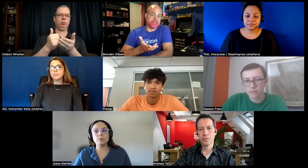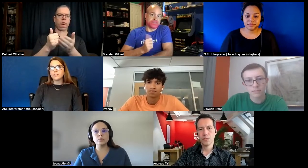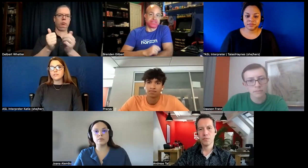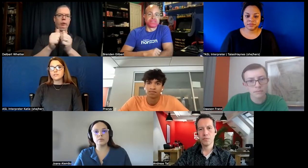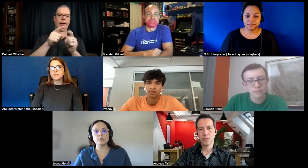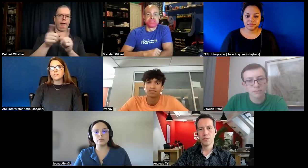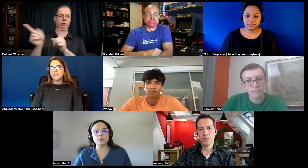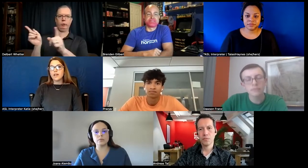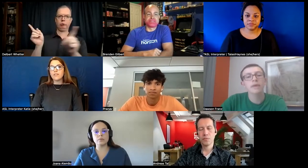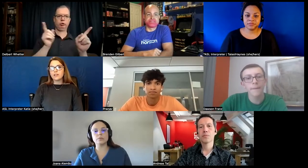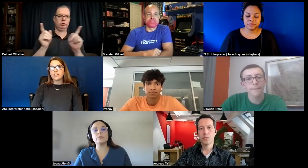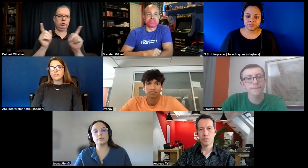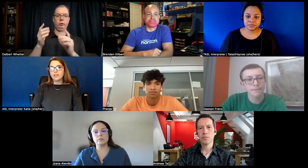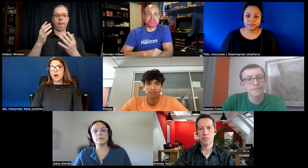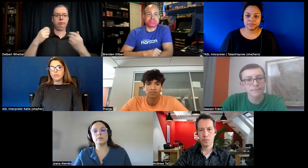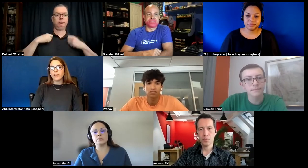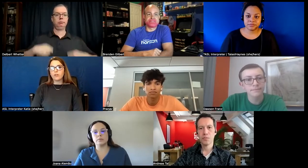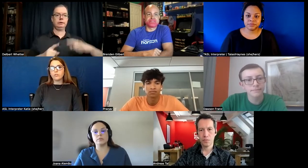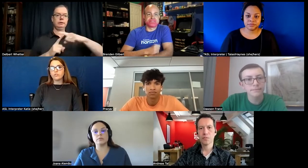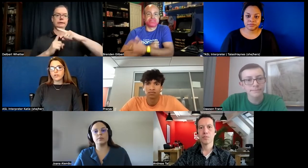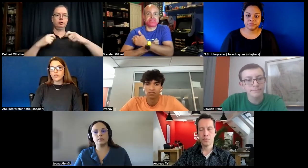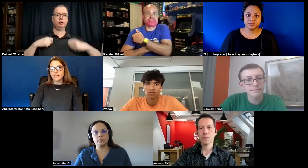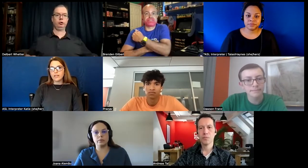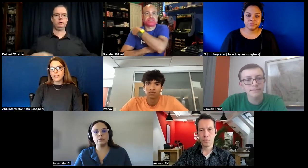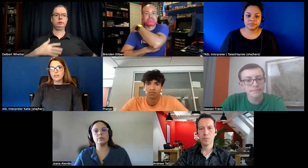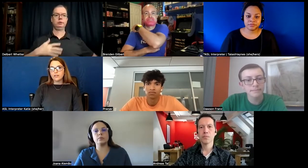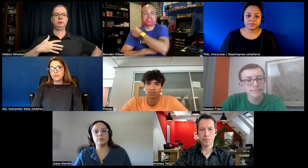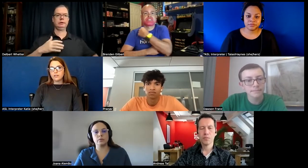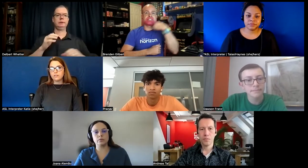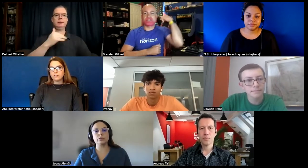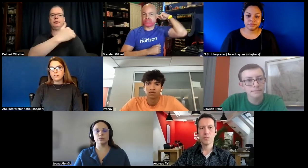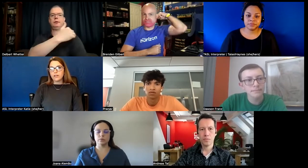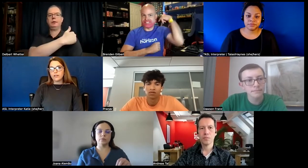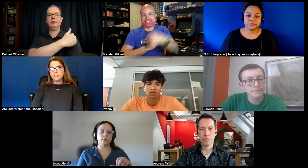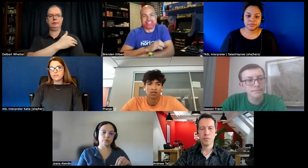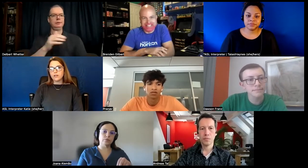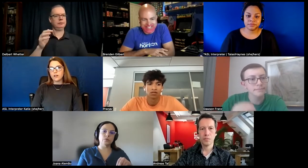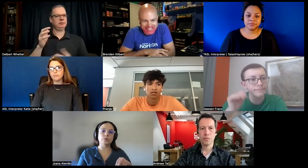haptics and that could definitely help with the arrow and directionality and um